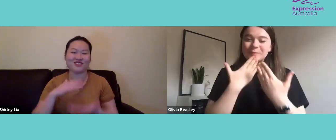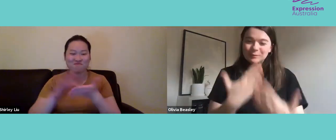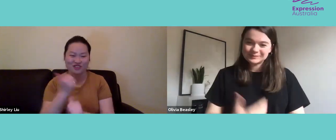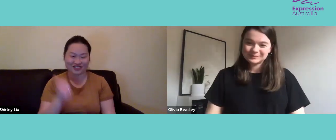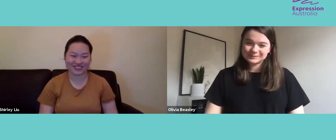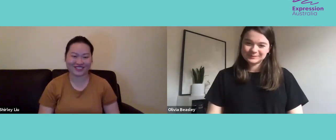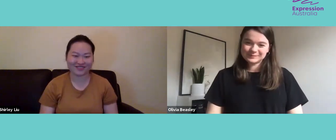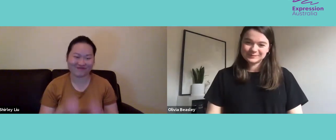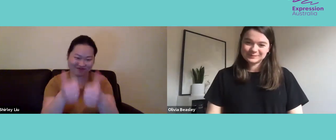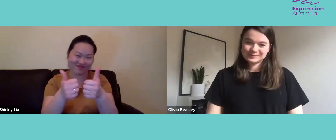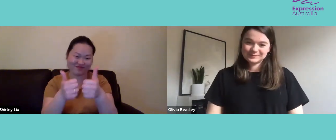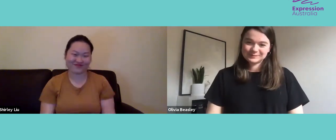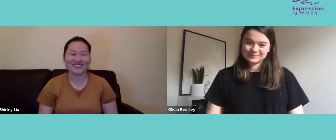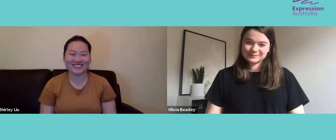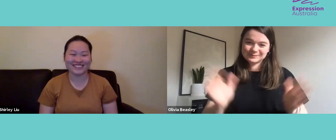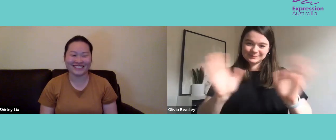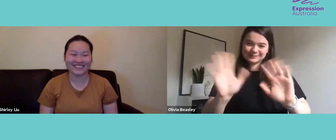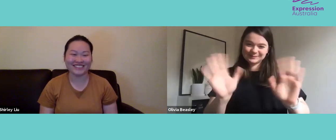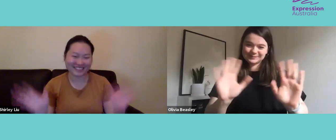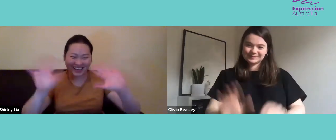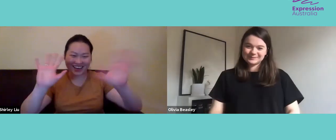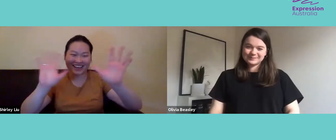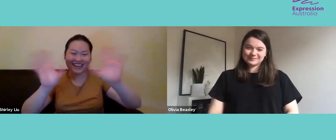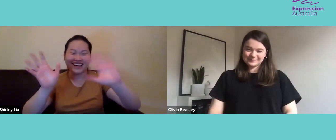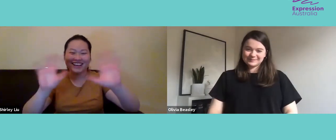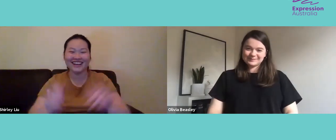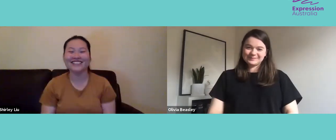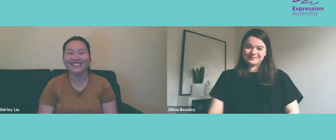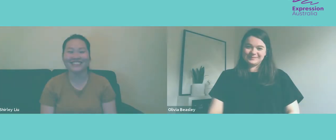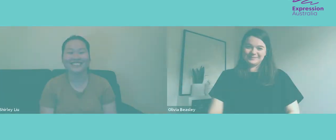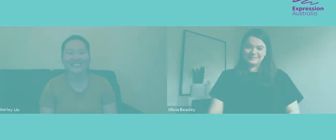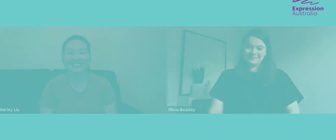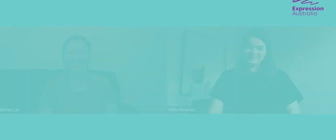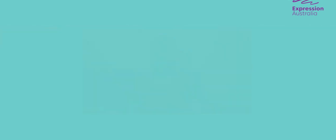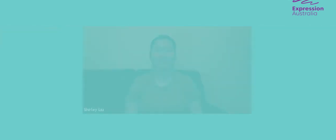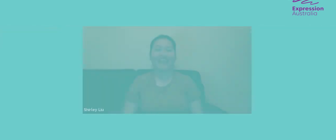joining us during the National Week for Deaf People celebrations. Thank you. Bye-bye.